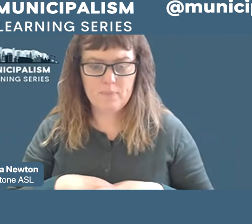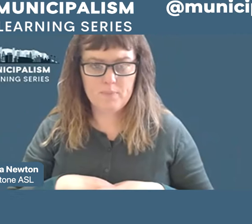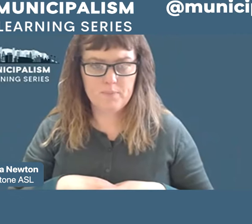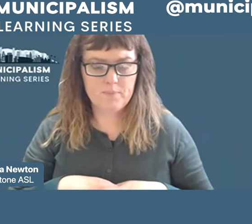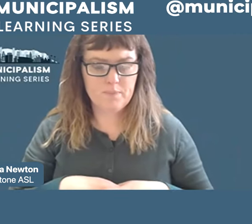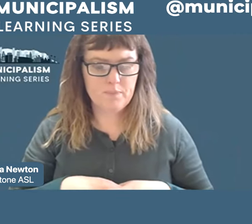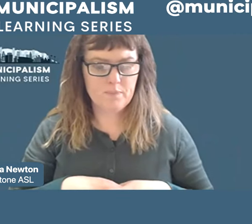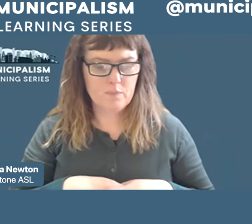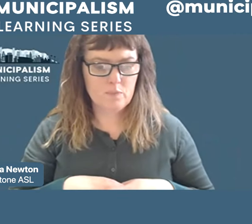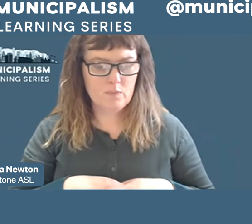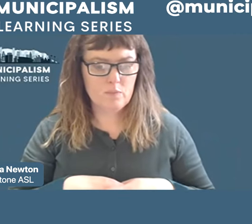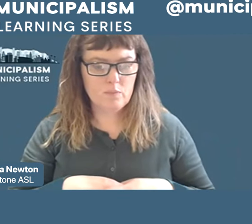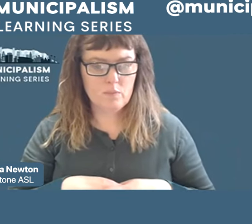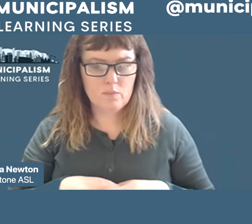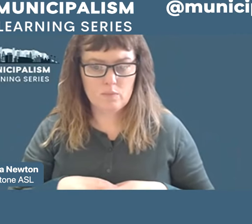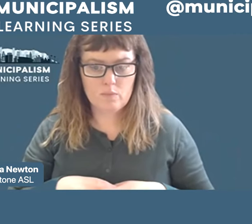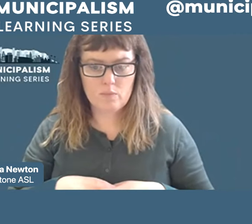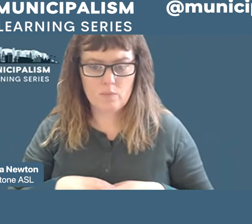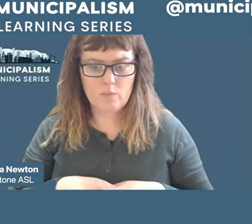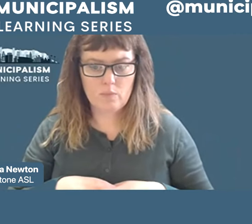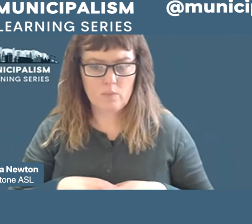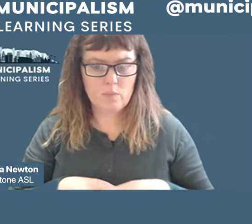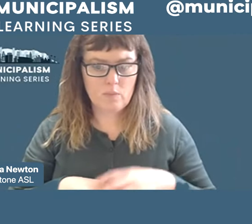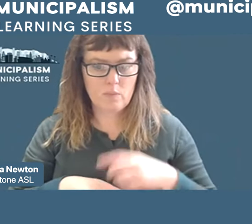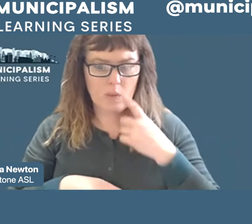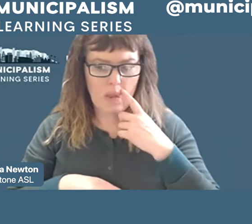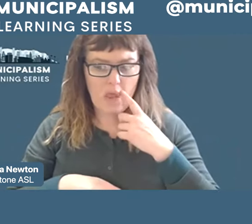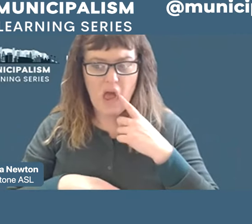politics it does remember